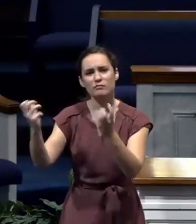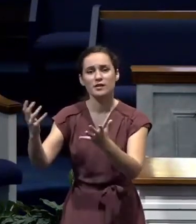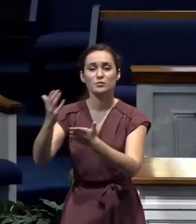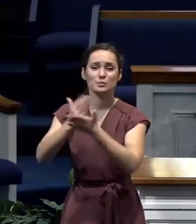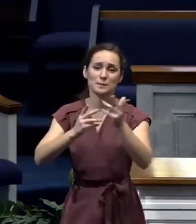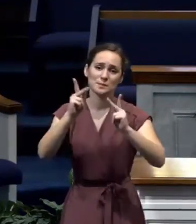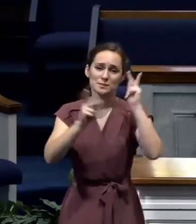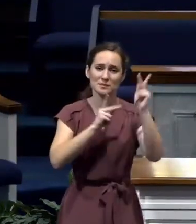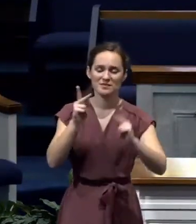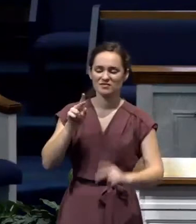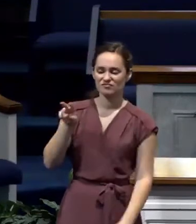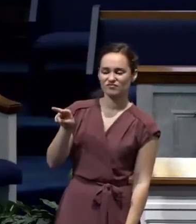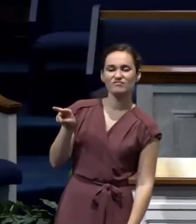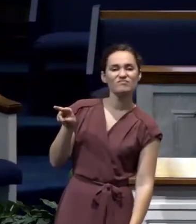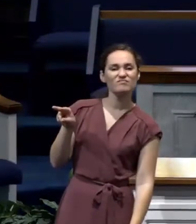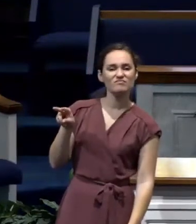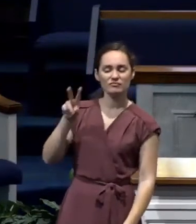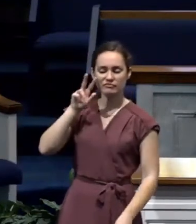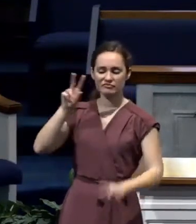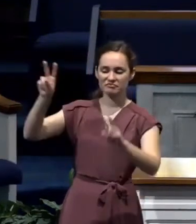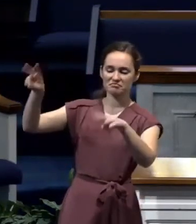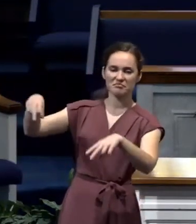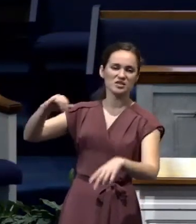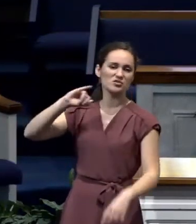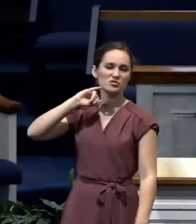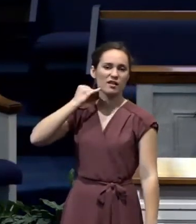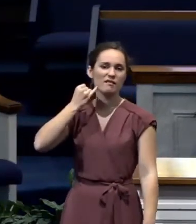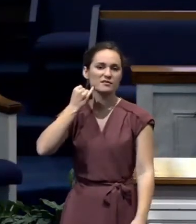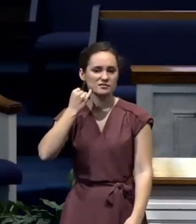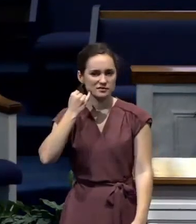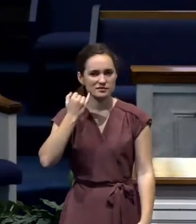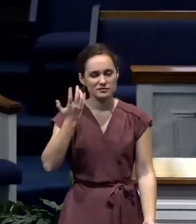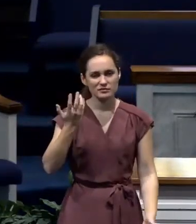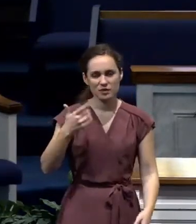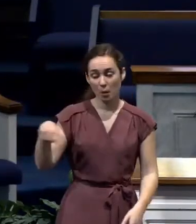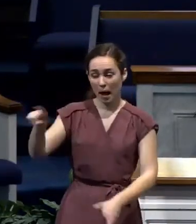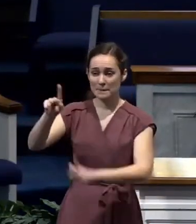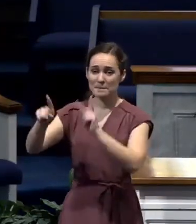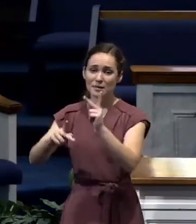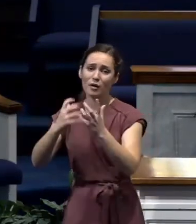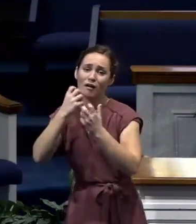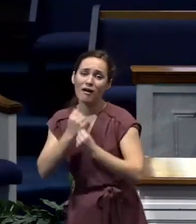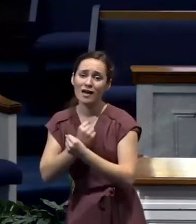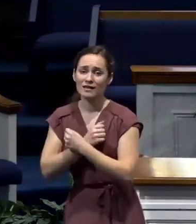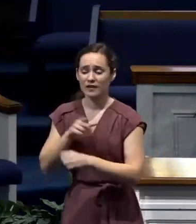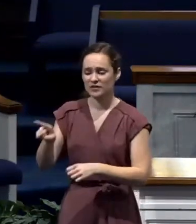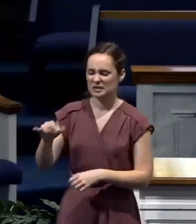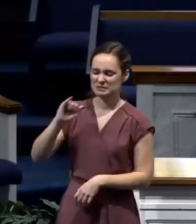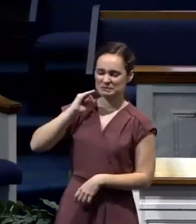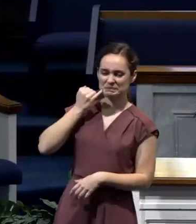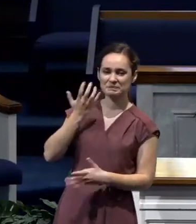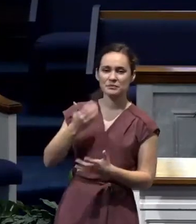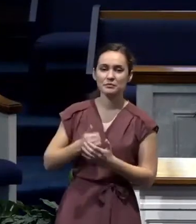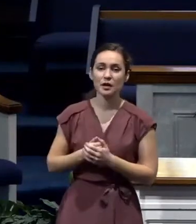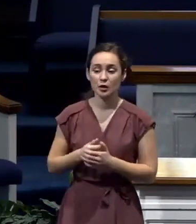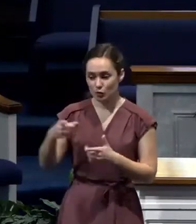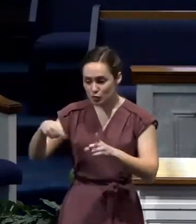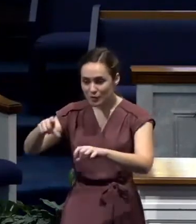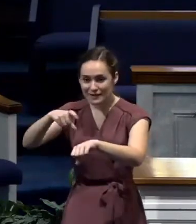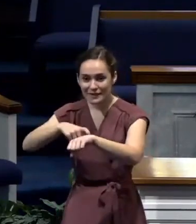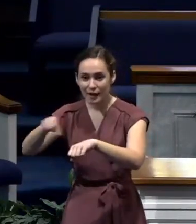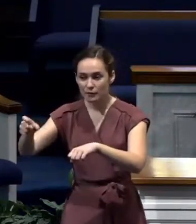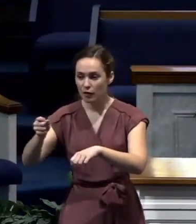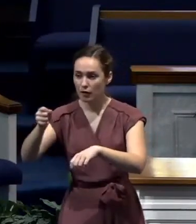jealous because people loved him. And so when Paul was in prison, they took advantage of that